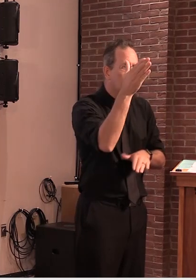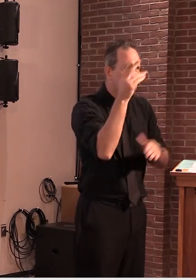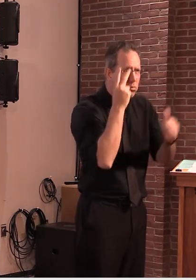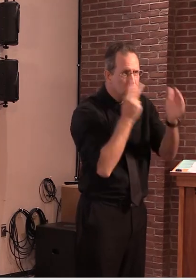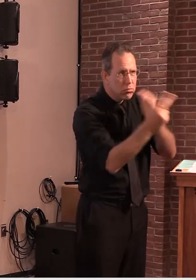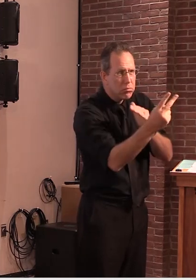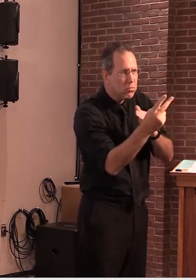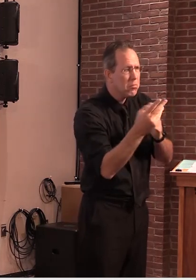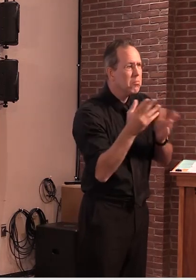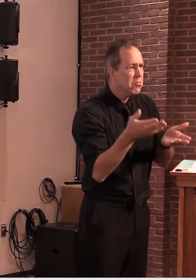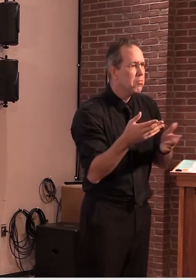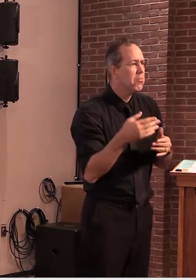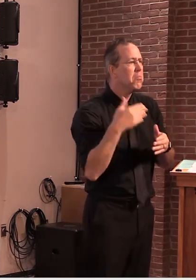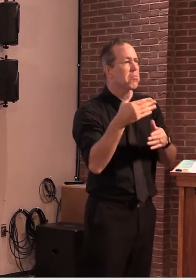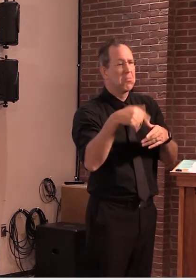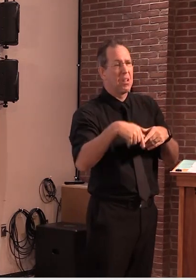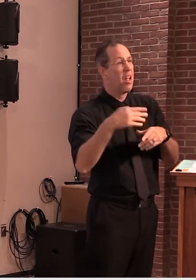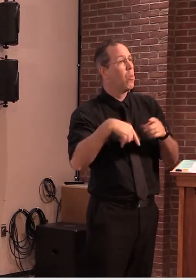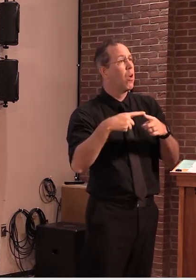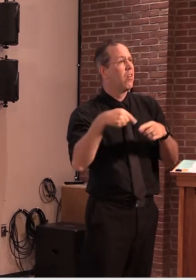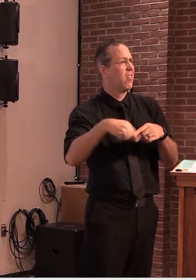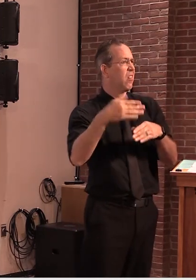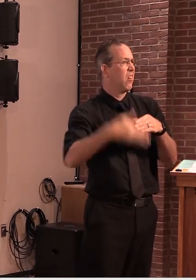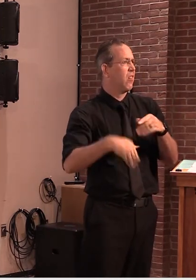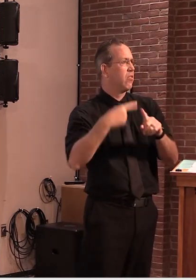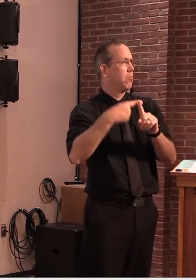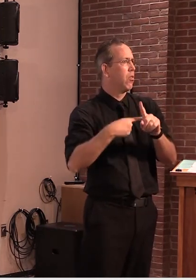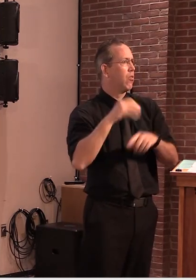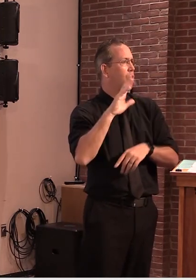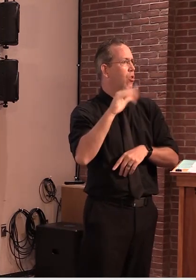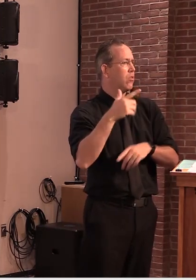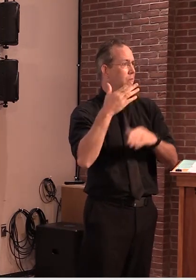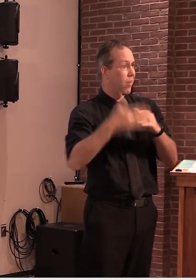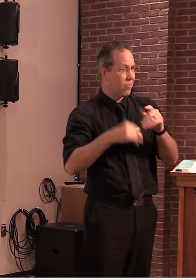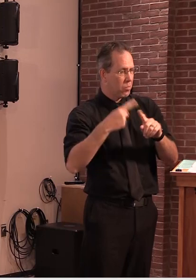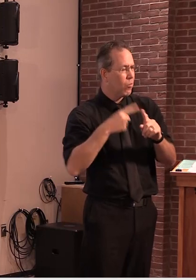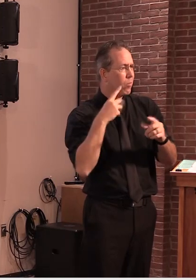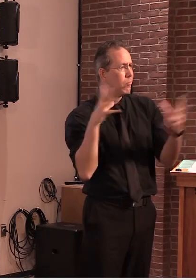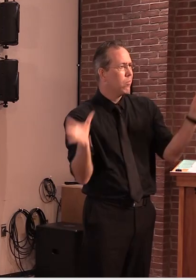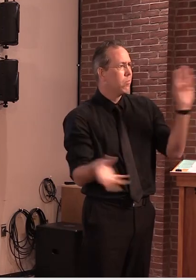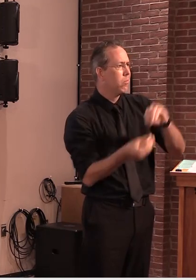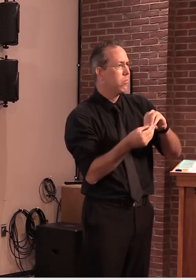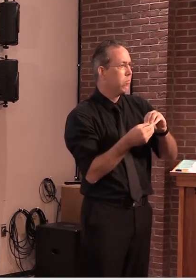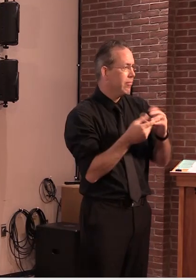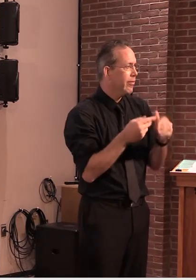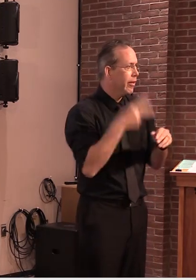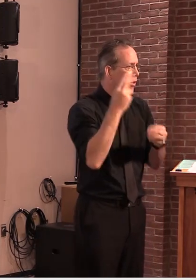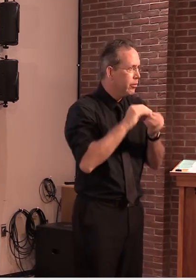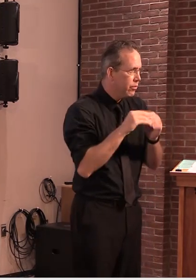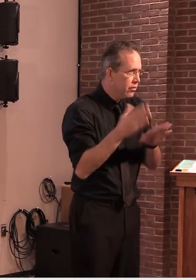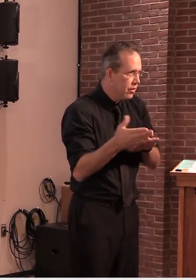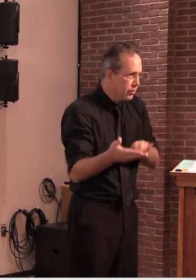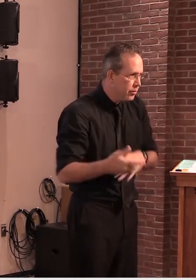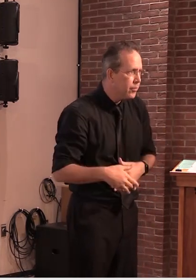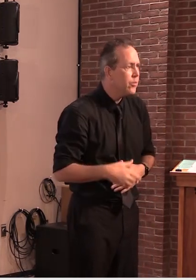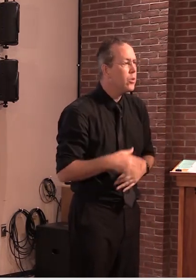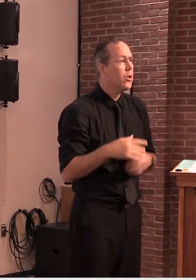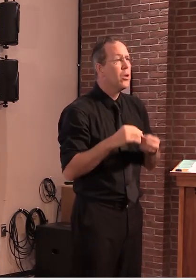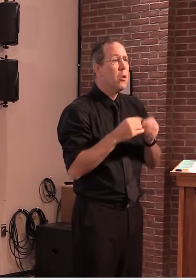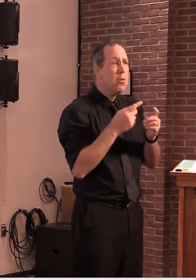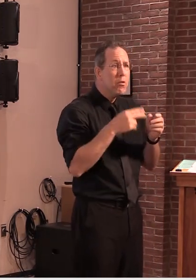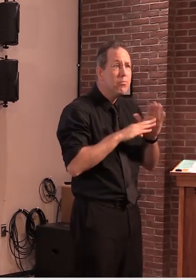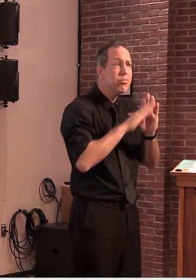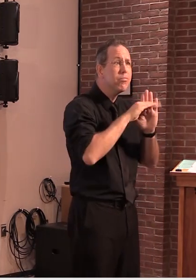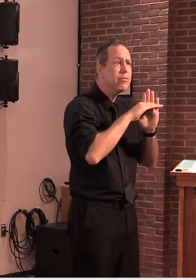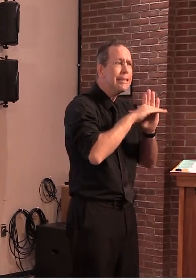The slowdown in new cases, though, is a good factor, and we can see these across each of our four U.S. Census